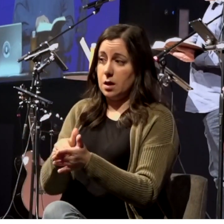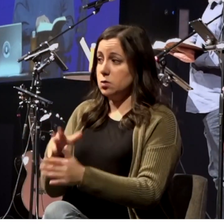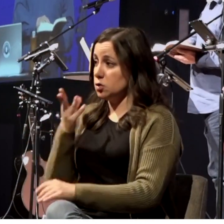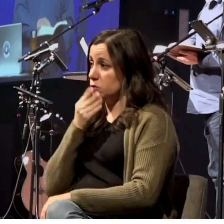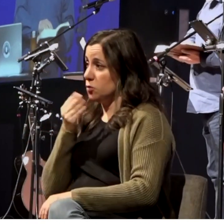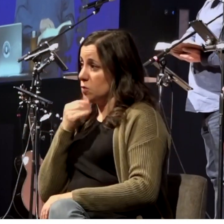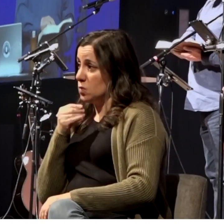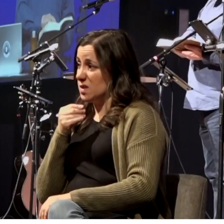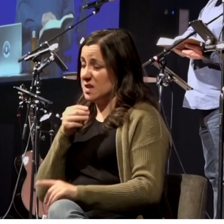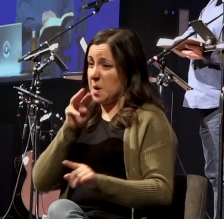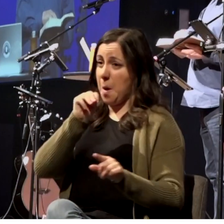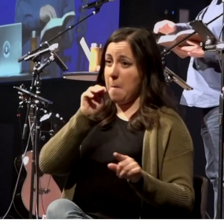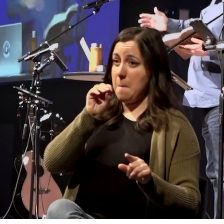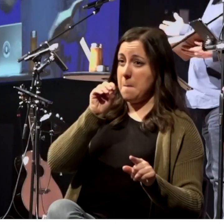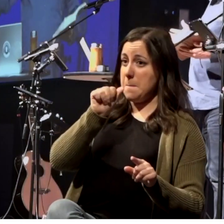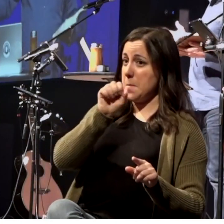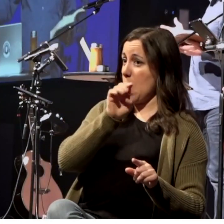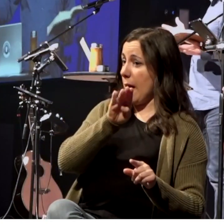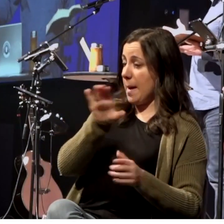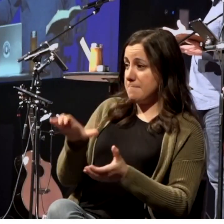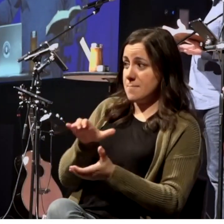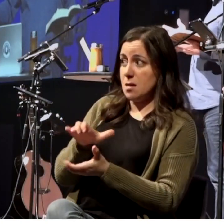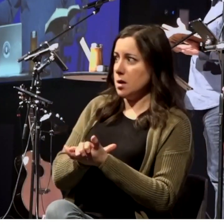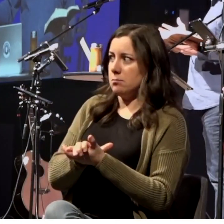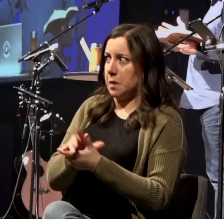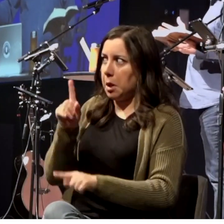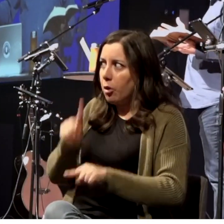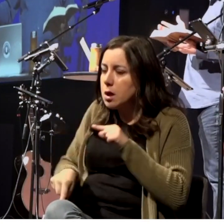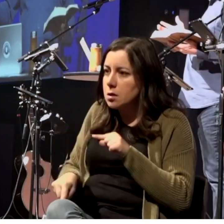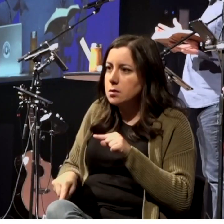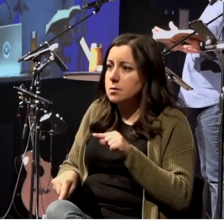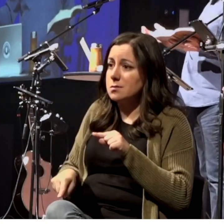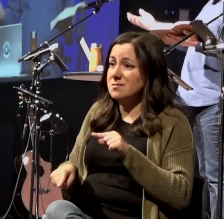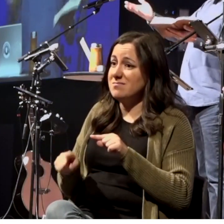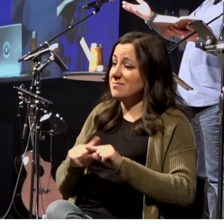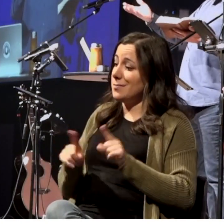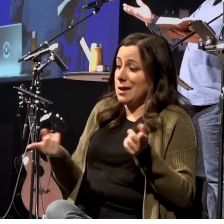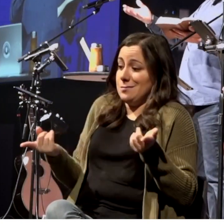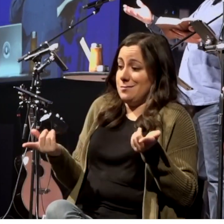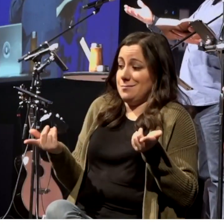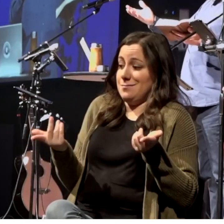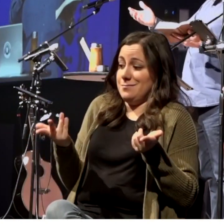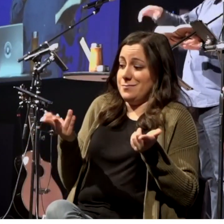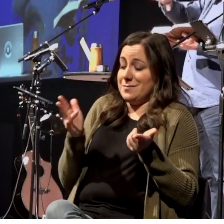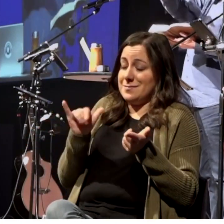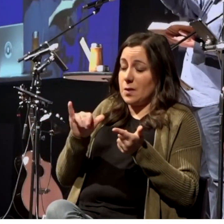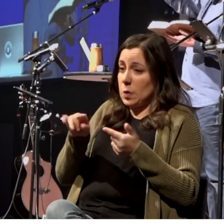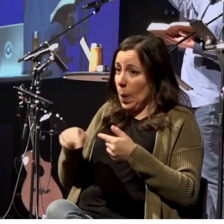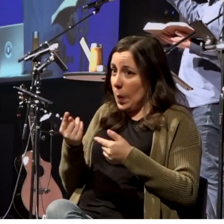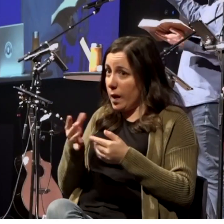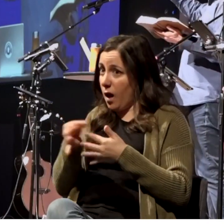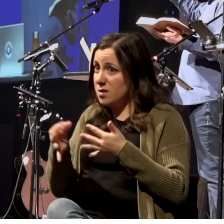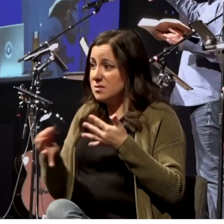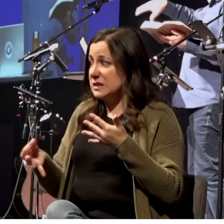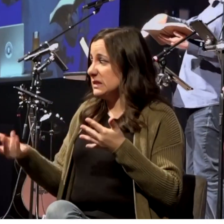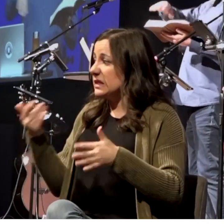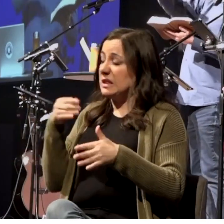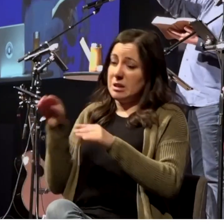No. But what other choice did they have? Their dad moved them into a place where it's like the dating pool is 100%